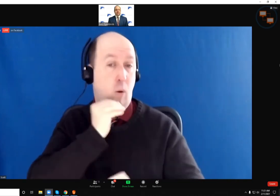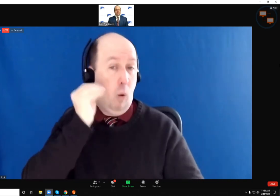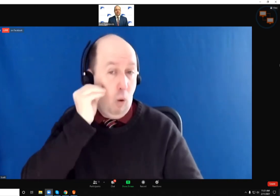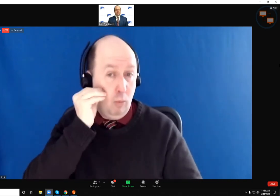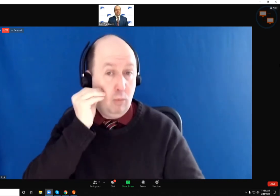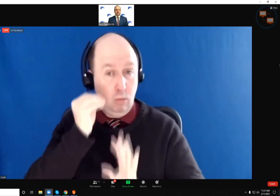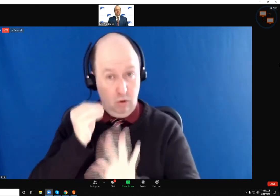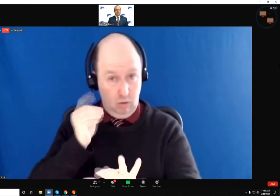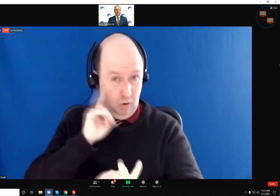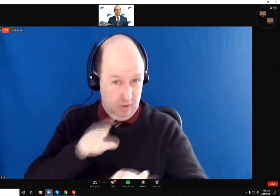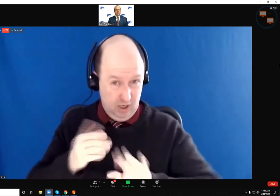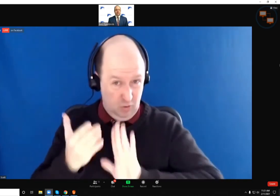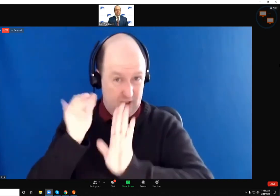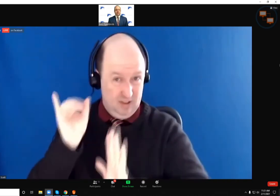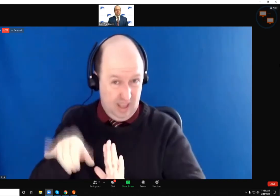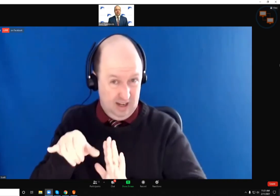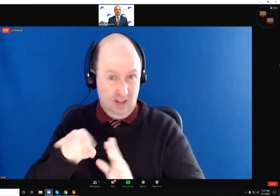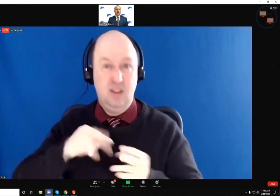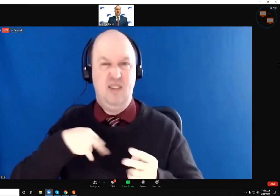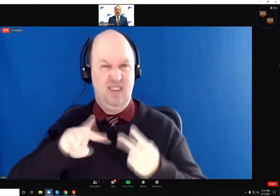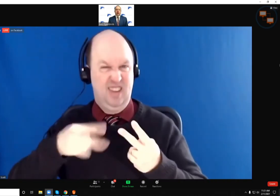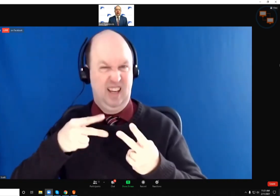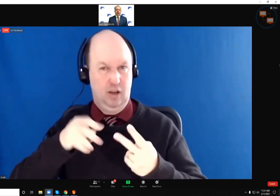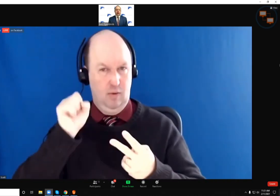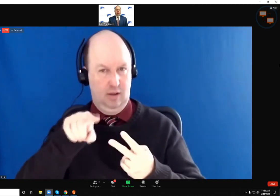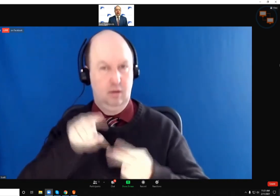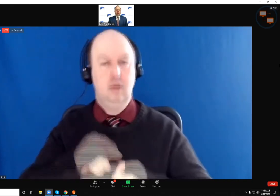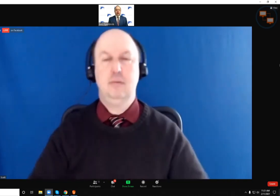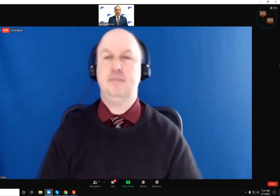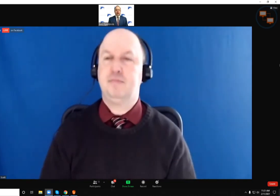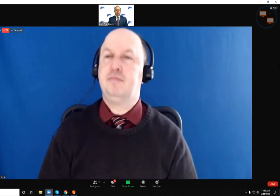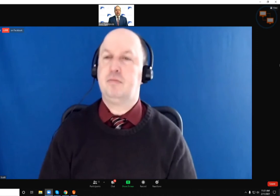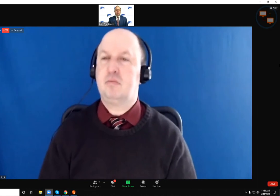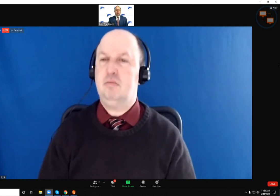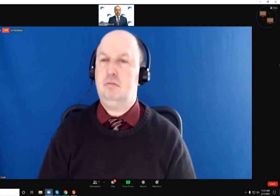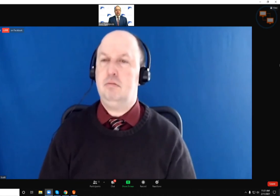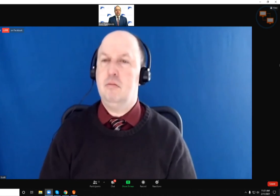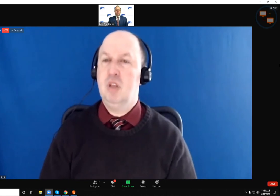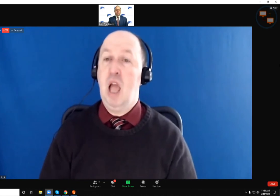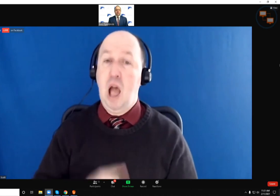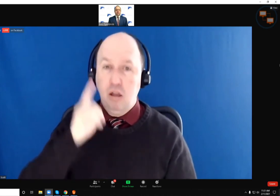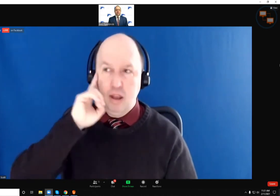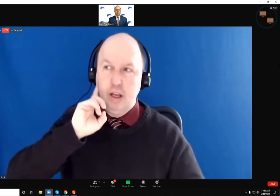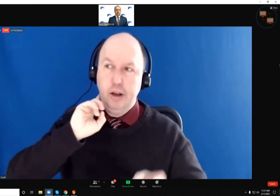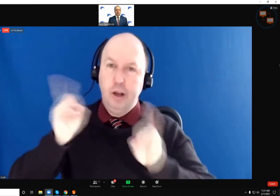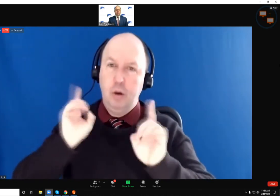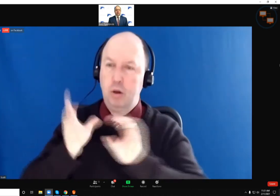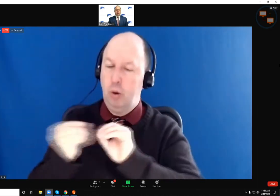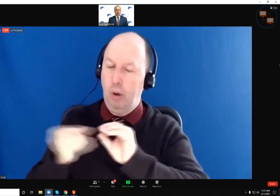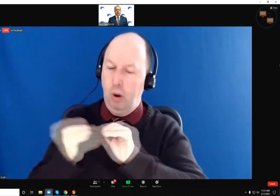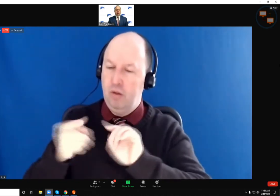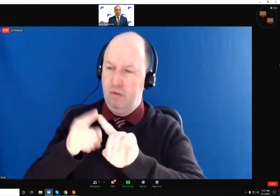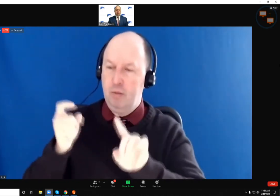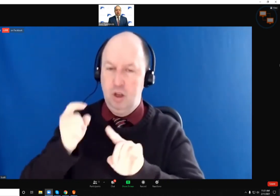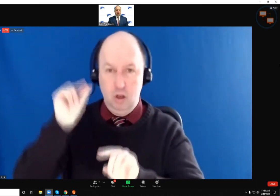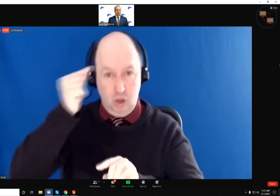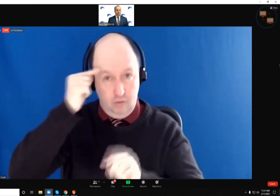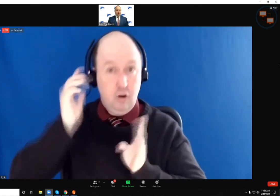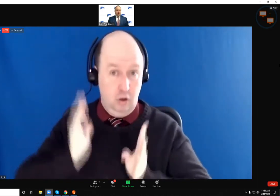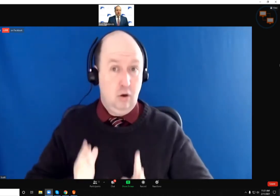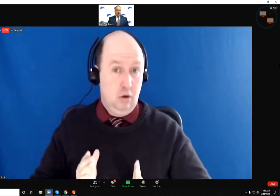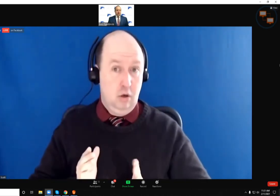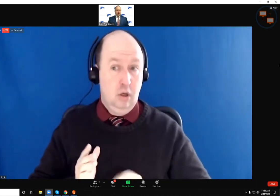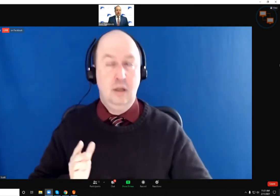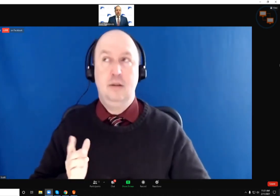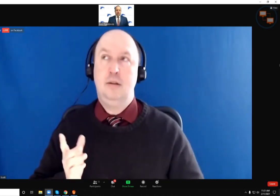to address that at all? And then I have a follow-up. Sure. Again, I think you're hearing directives from the governor about a number of